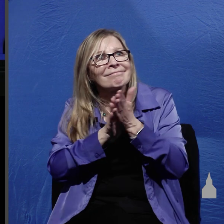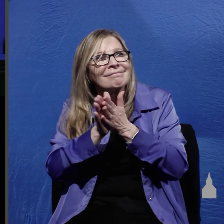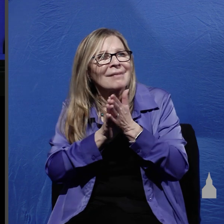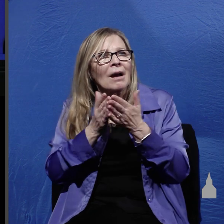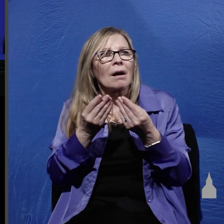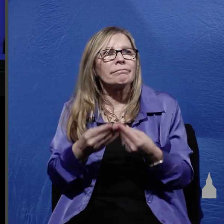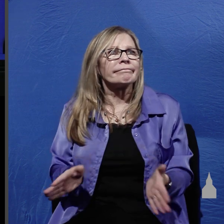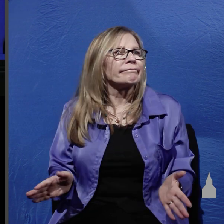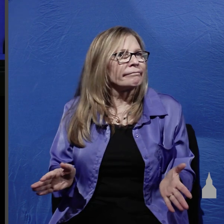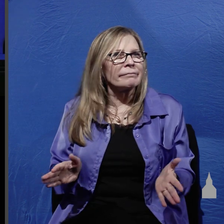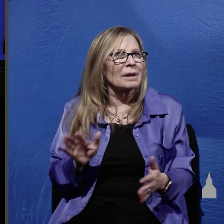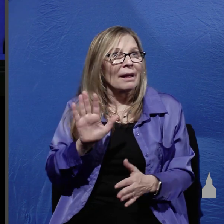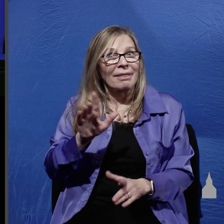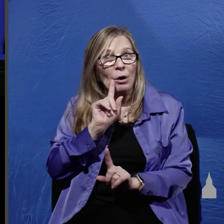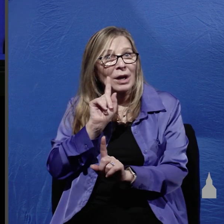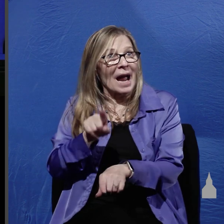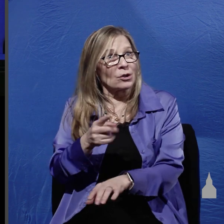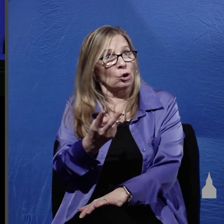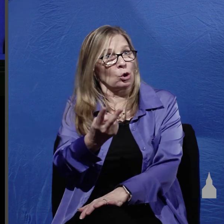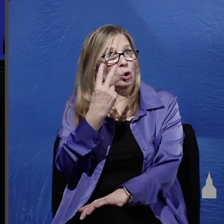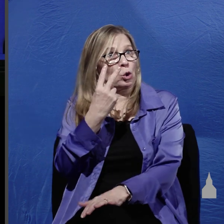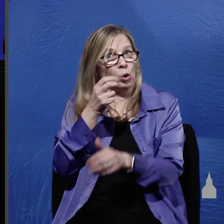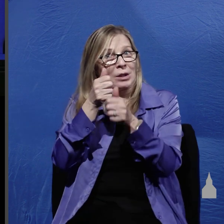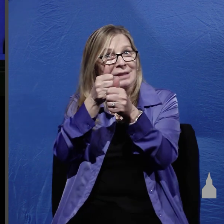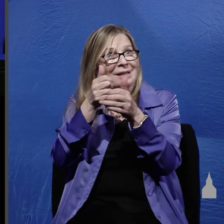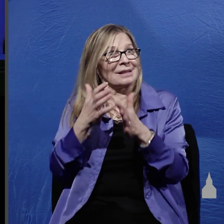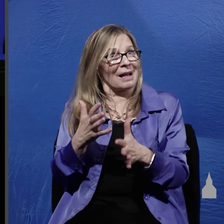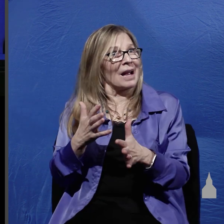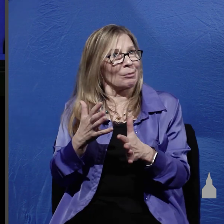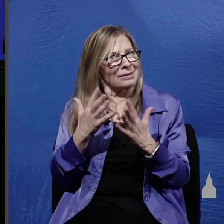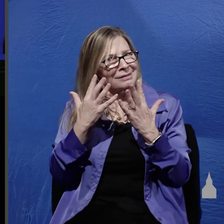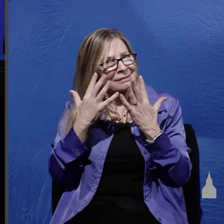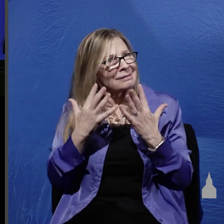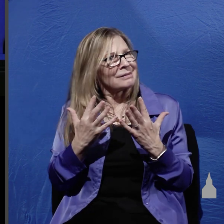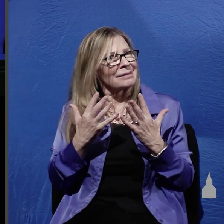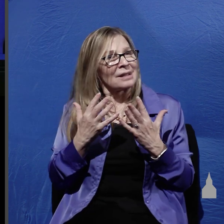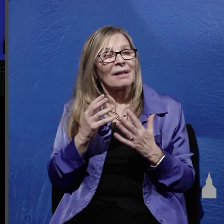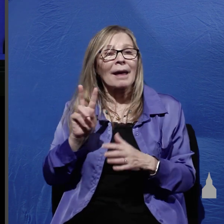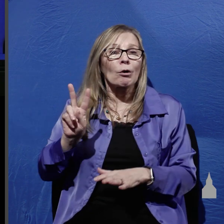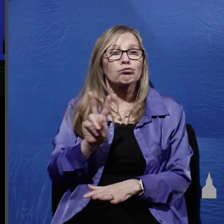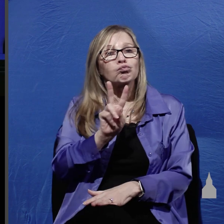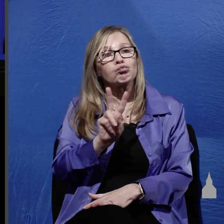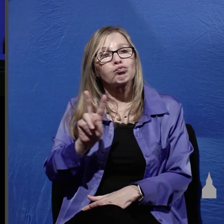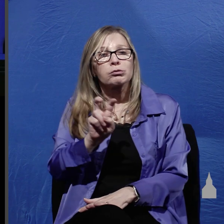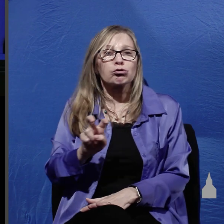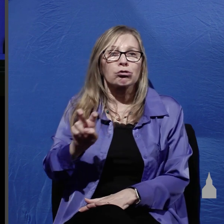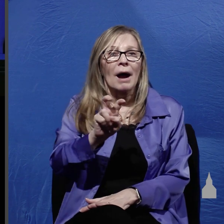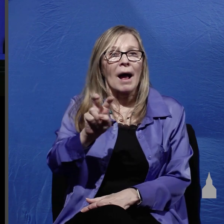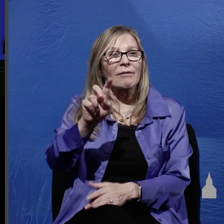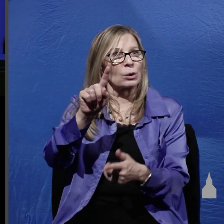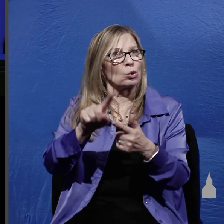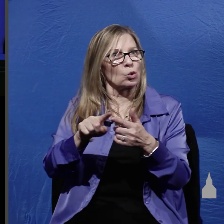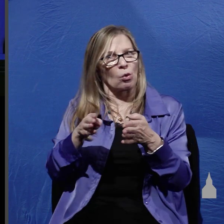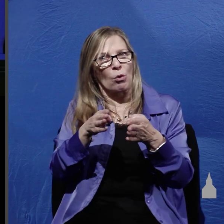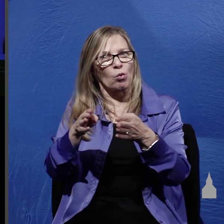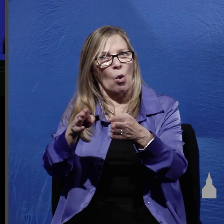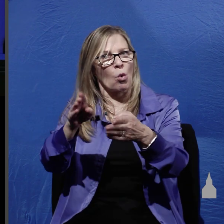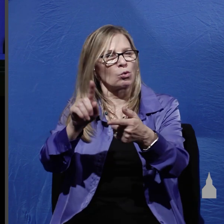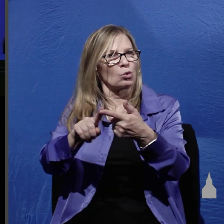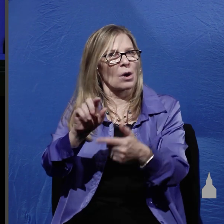by the reaction of two of our Lord's disciples who were traveling on the road to Emmaus and what they said to Jesus soon after his